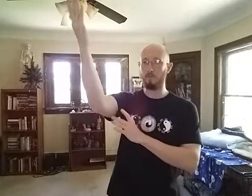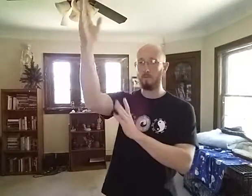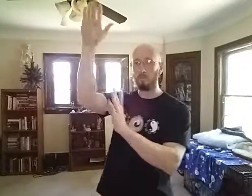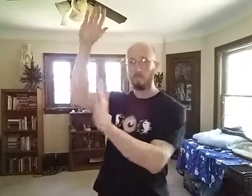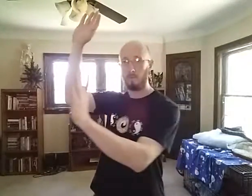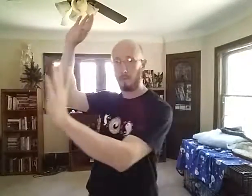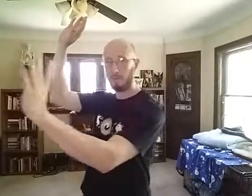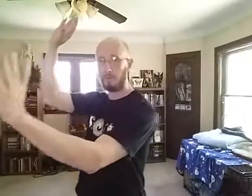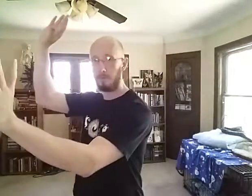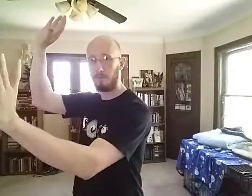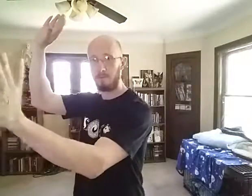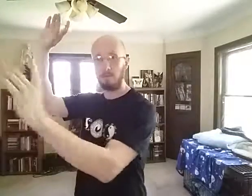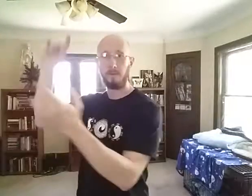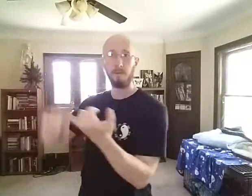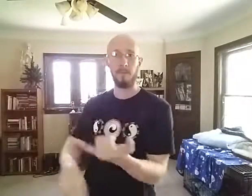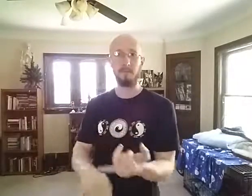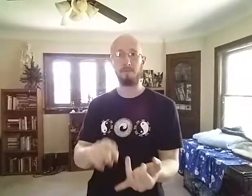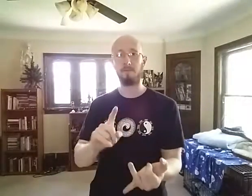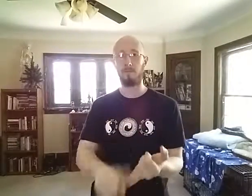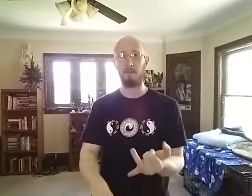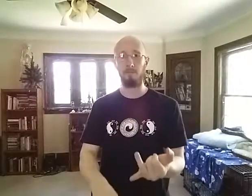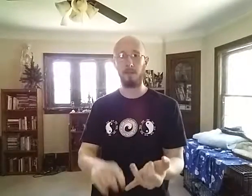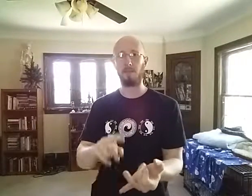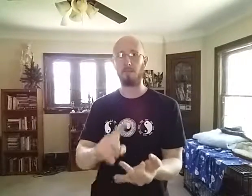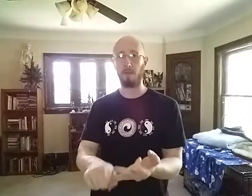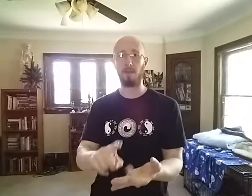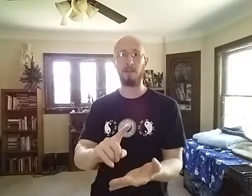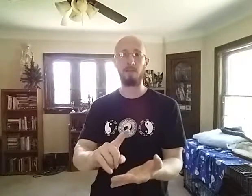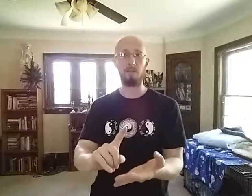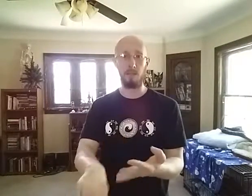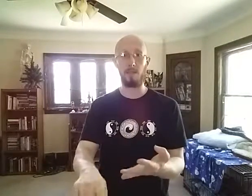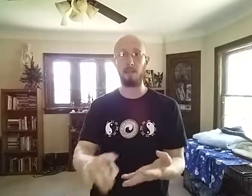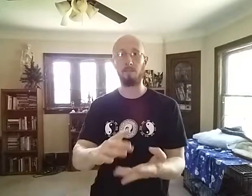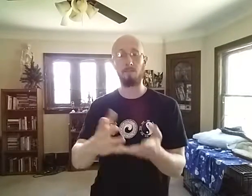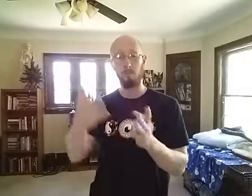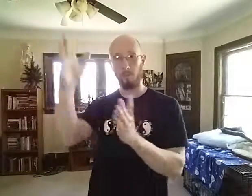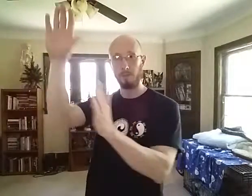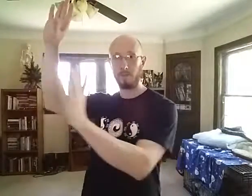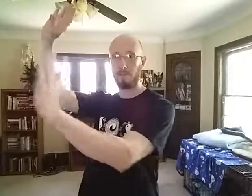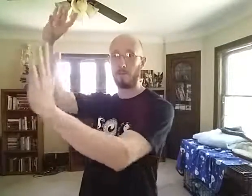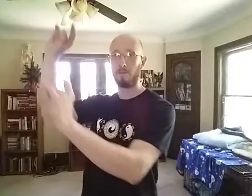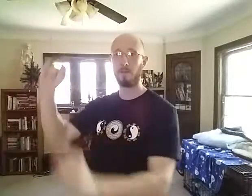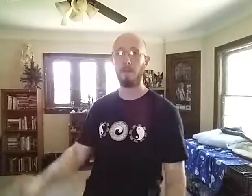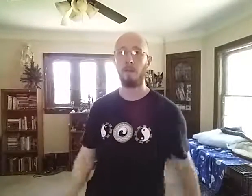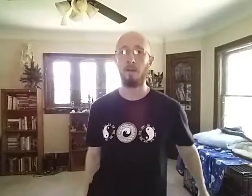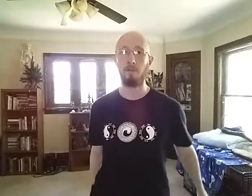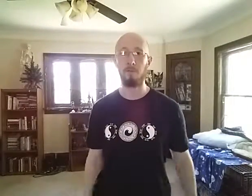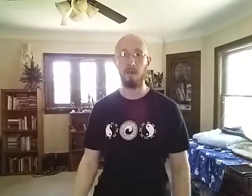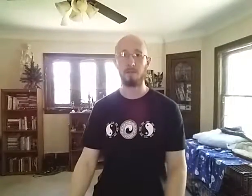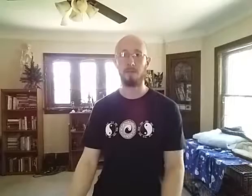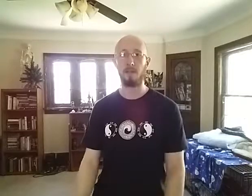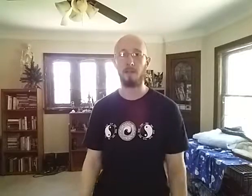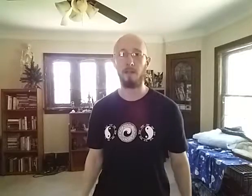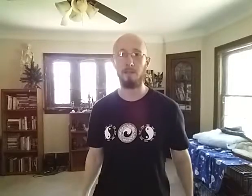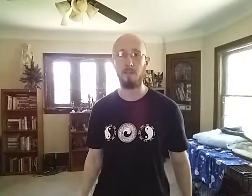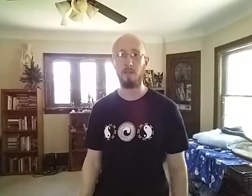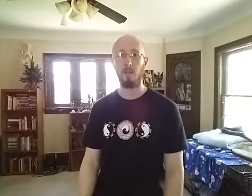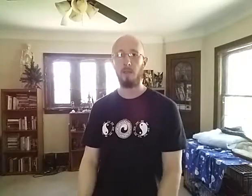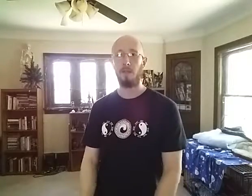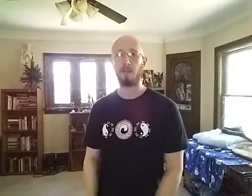work shuttles, so fair maiden, jade maiden, fair lady, jade lady works at shuttles. From Yang style taiji, you